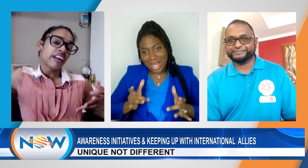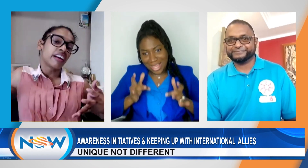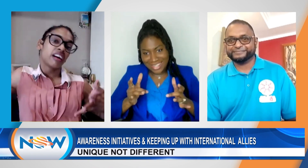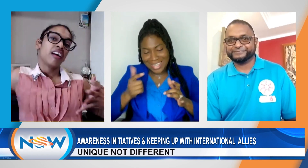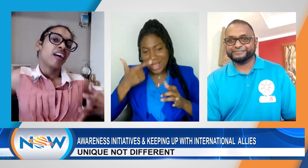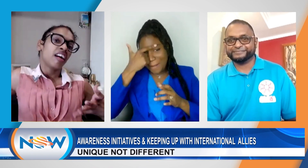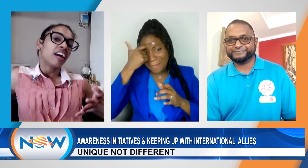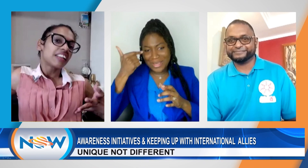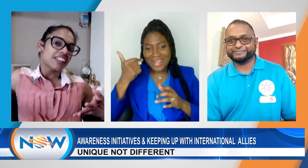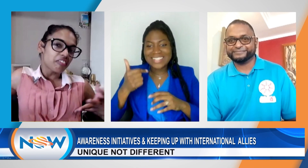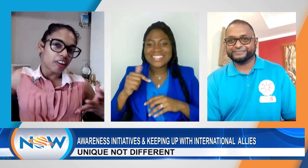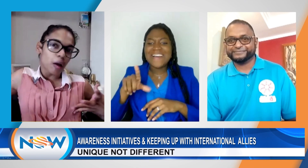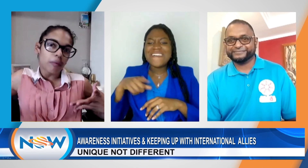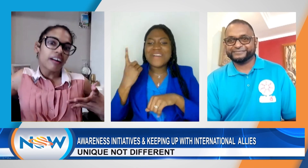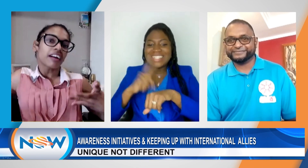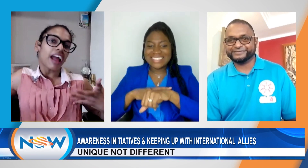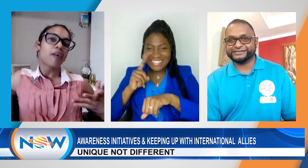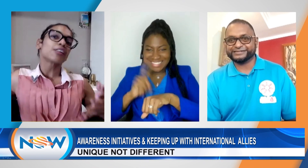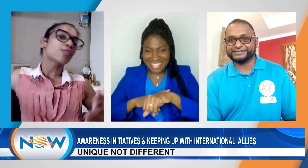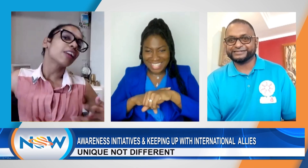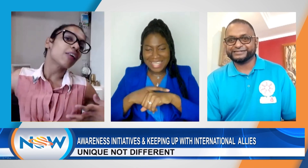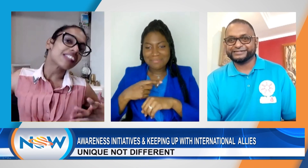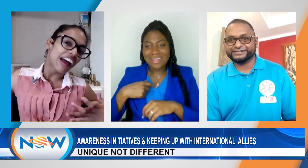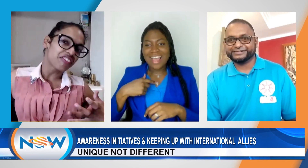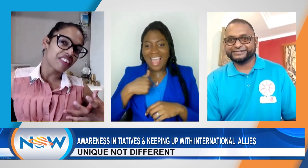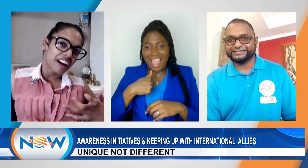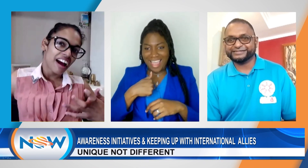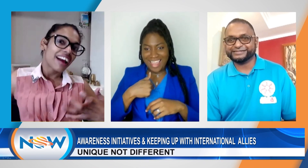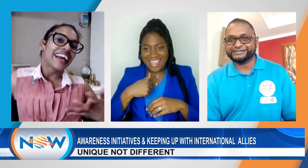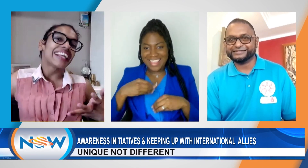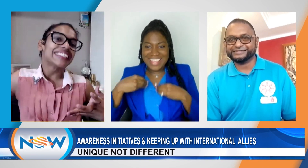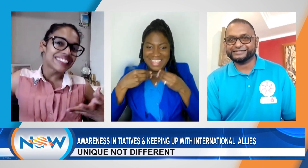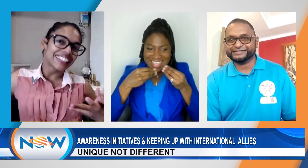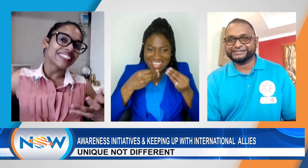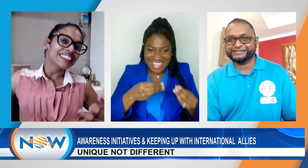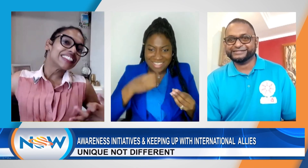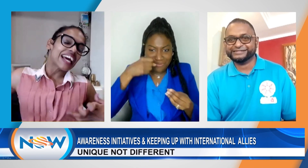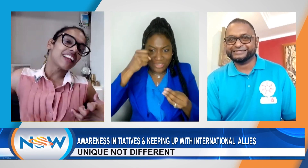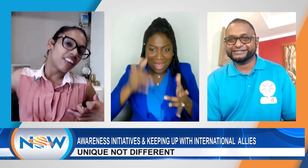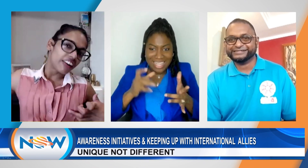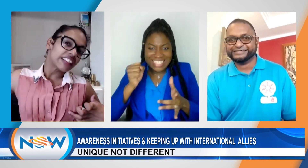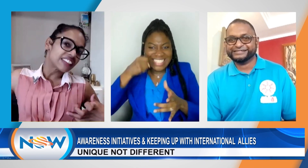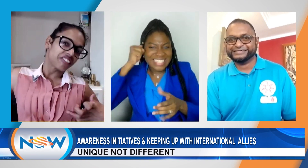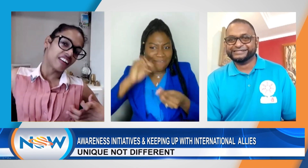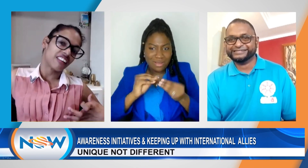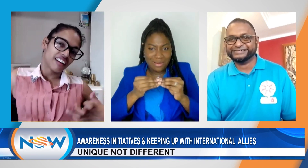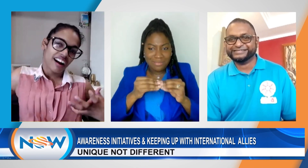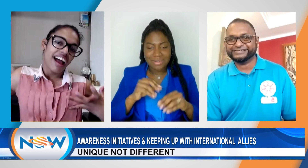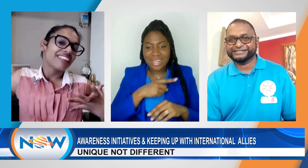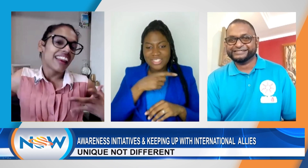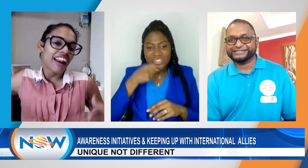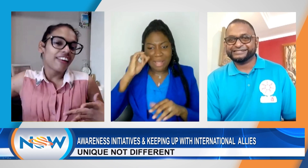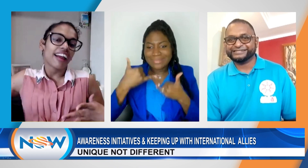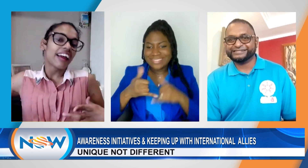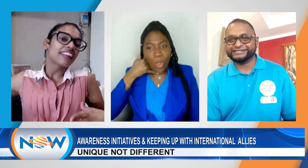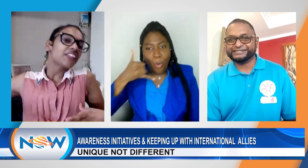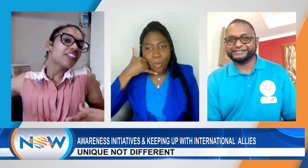Stephen's number. I was told he was there, yet I still decided to ring Stephen. And then I realised, he